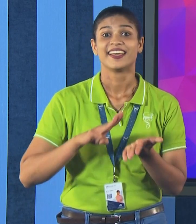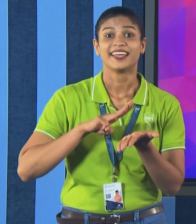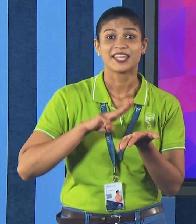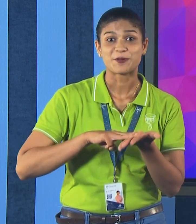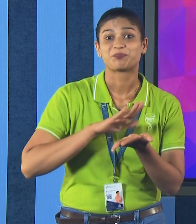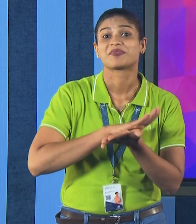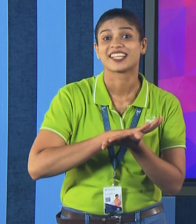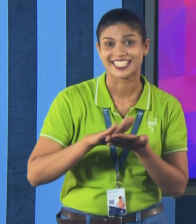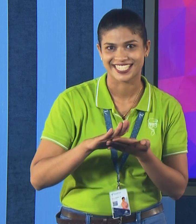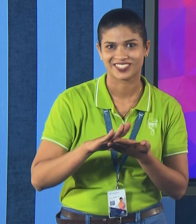Maharashtra,